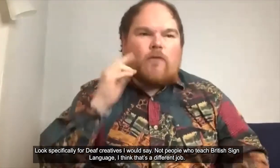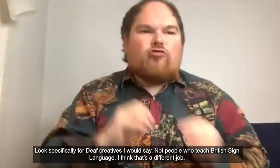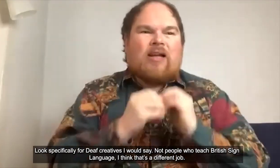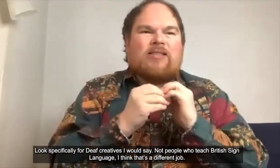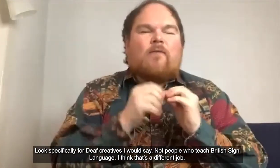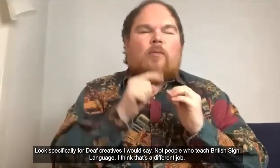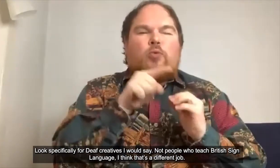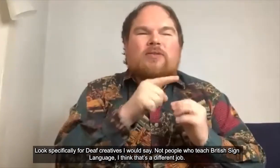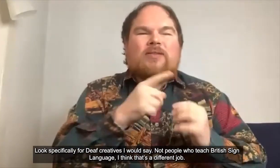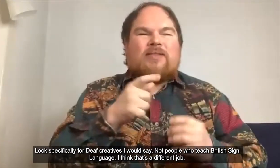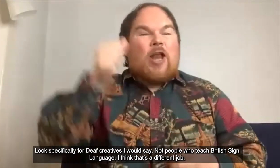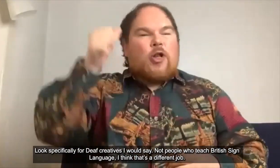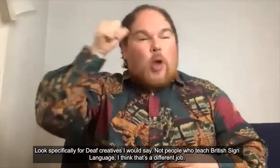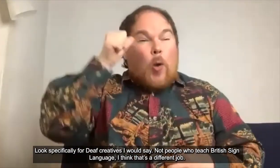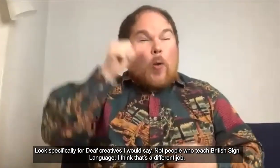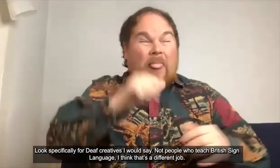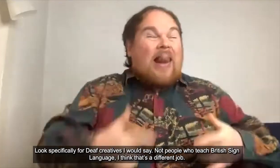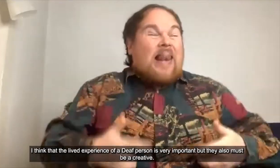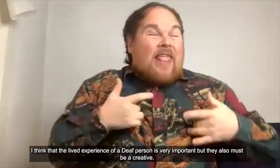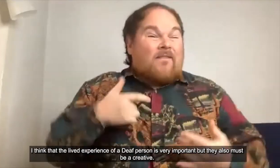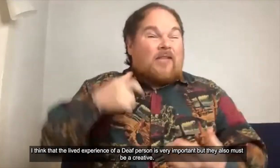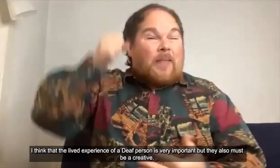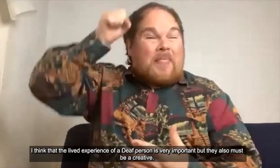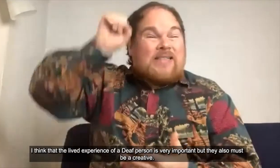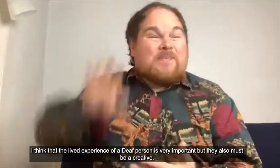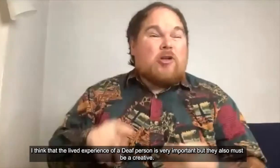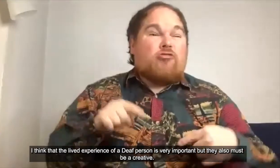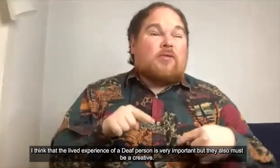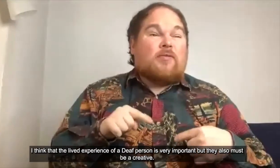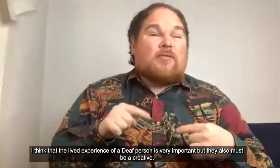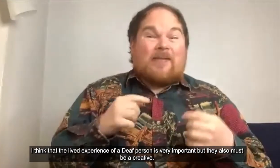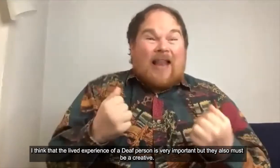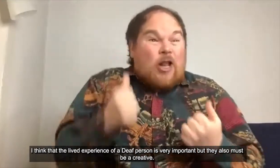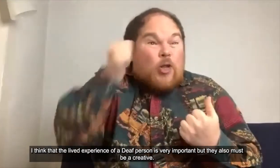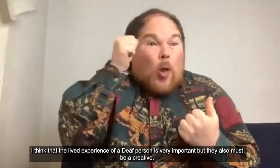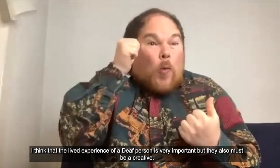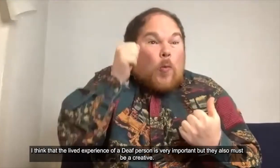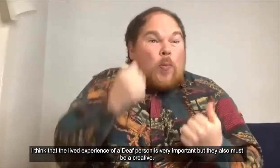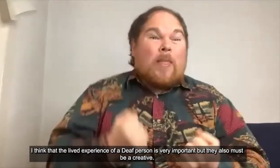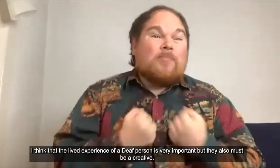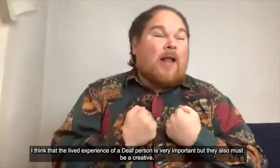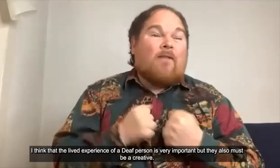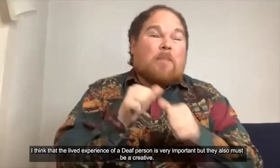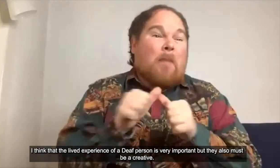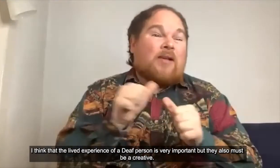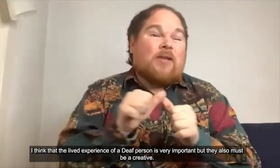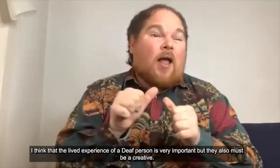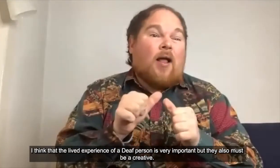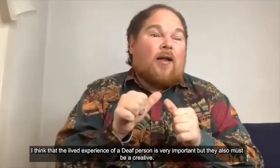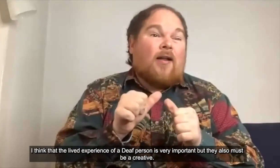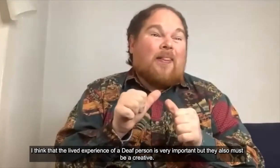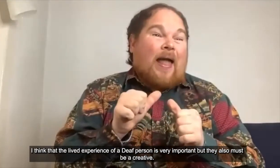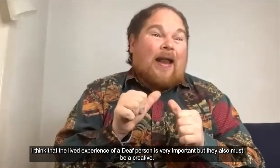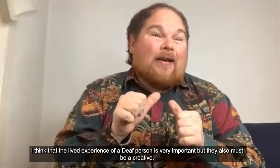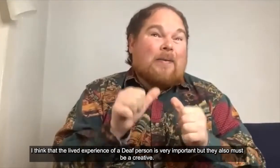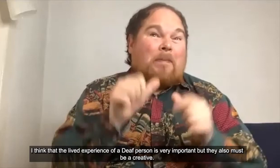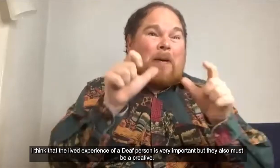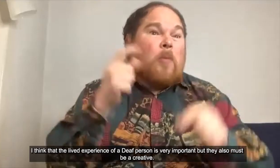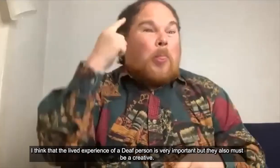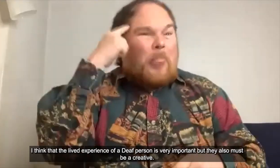language I think that's a different job I think that the lived experience of a deaf person is very important but they also must be a